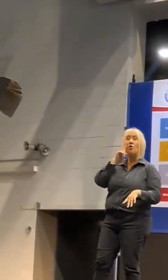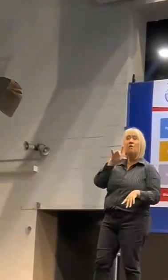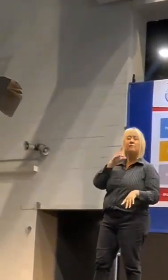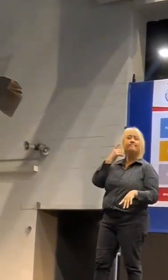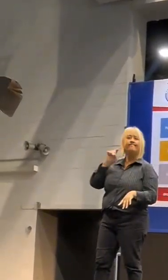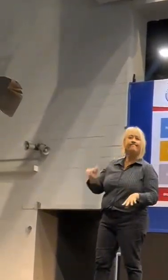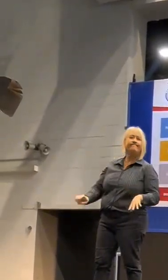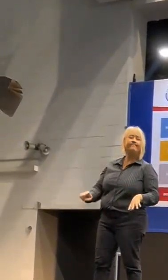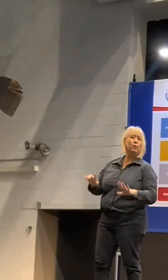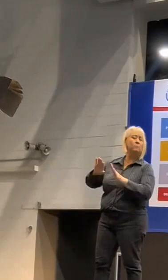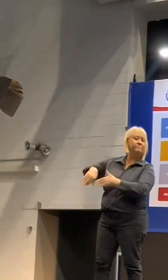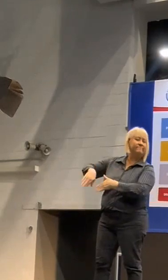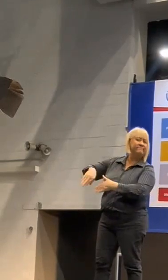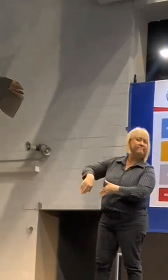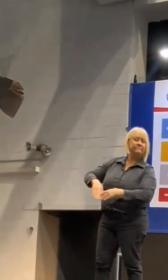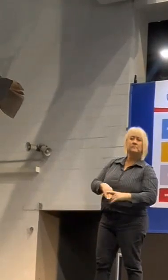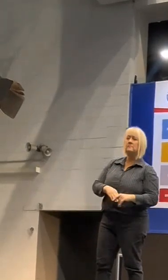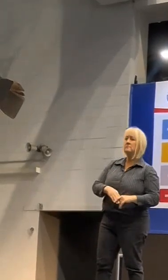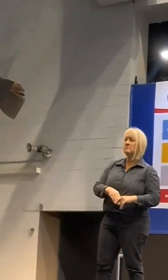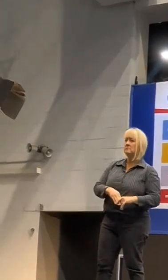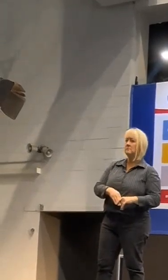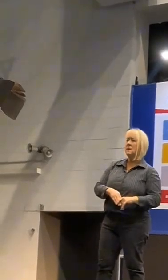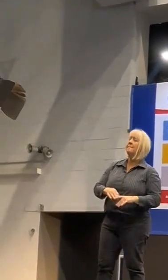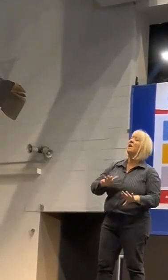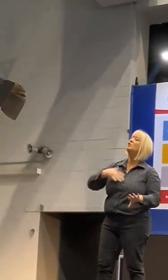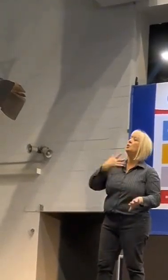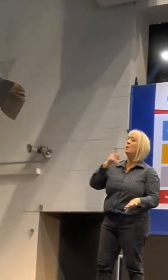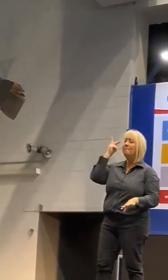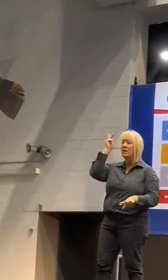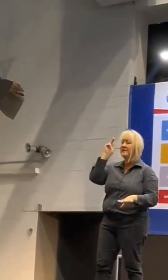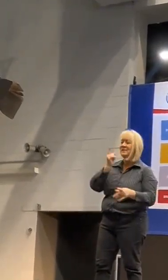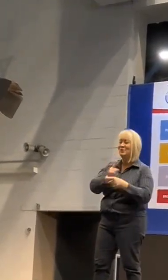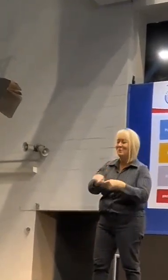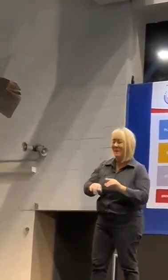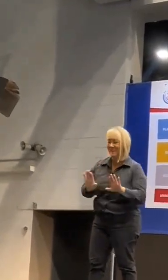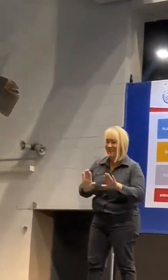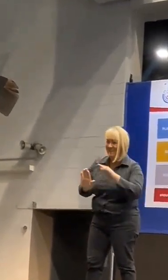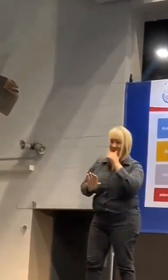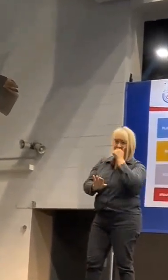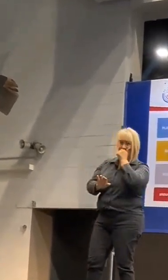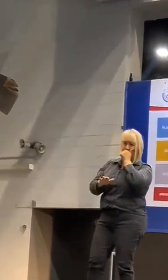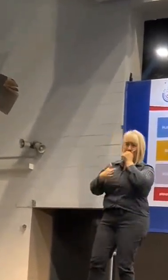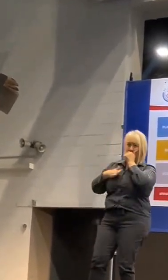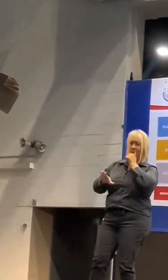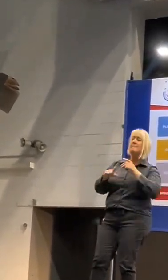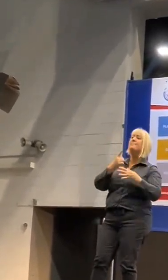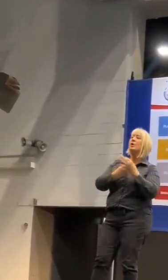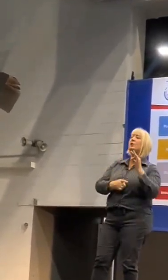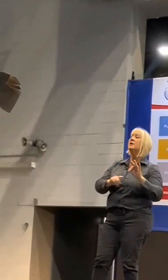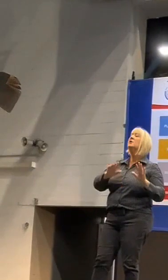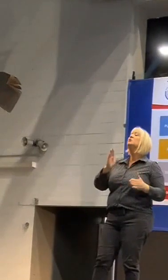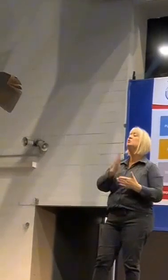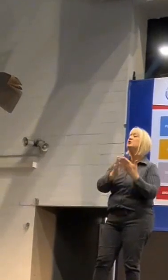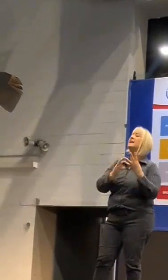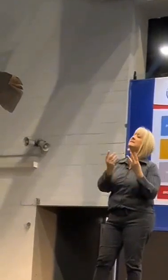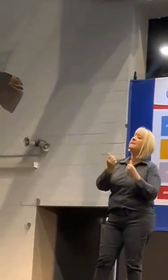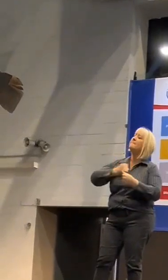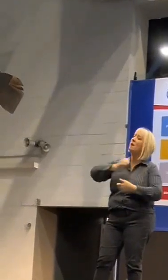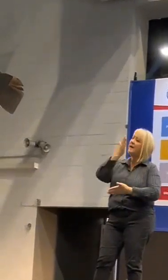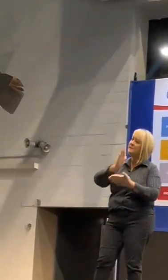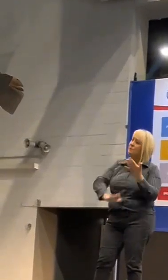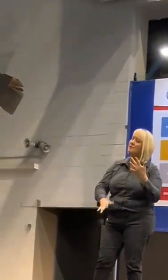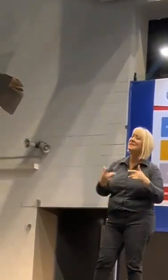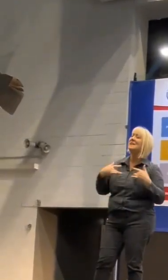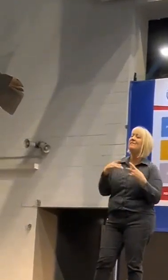10 minutes or so, I don't want to go into the politics. I just want to share a brief snippet of my personal experience living